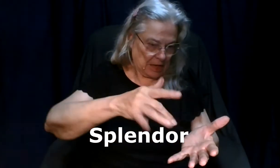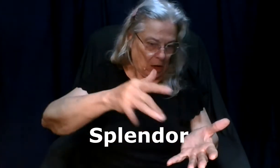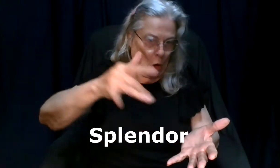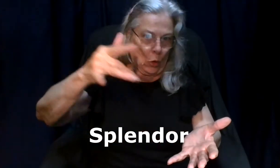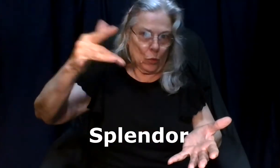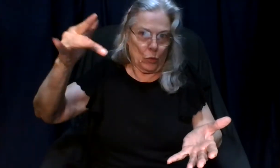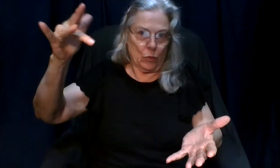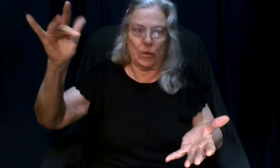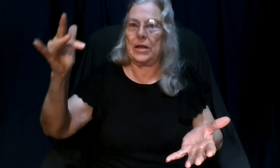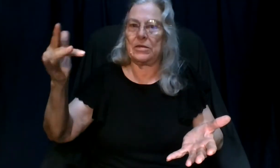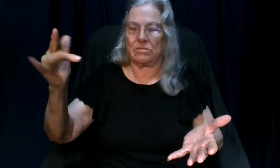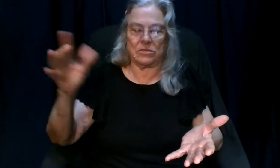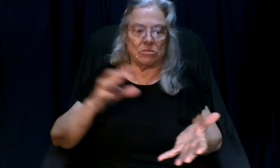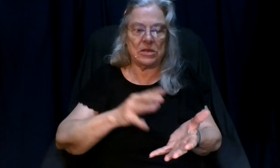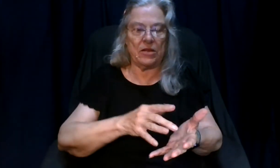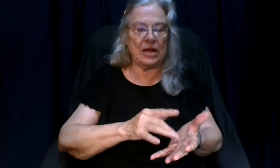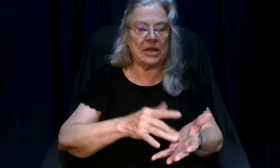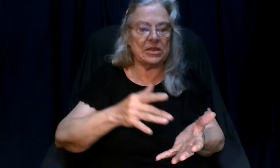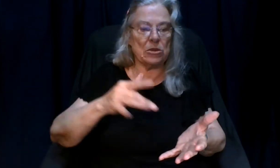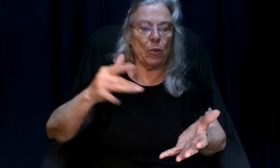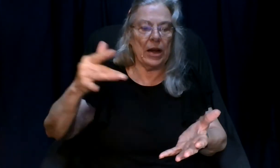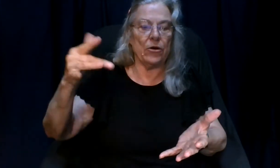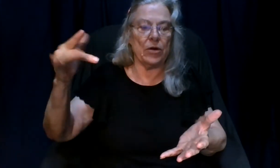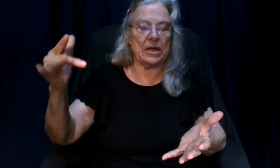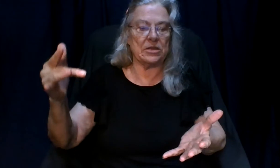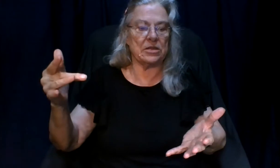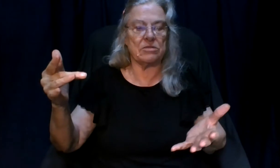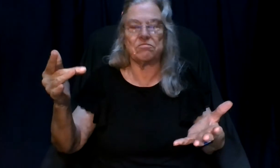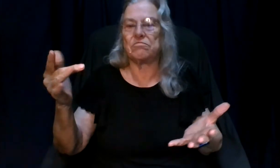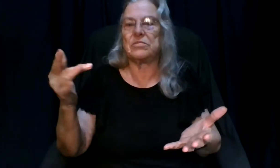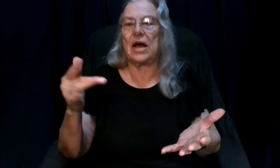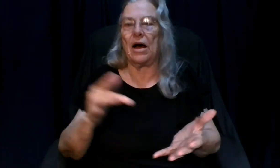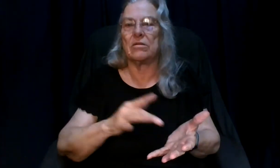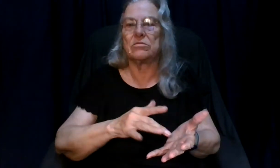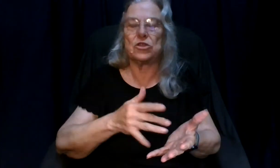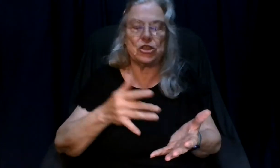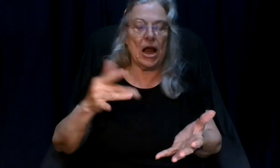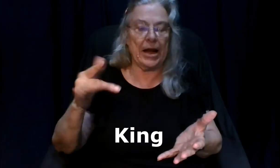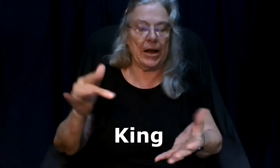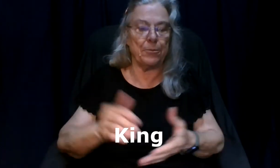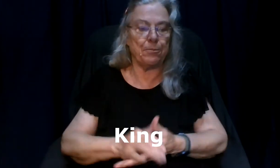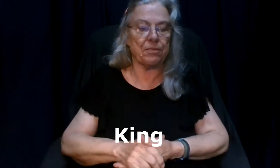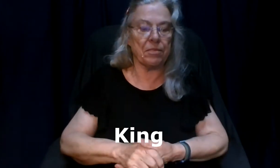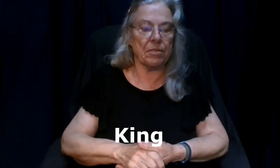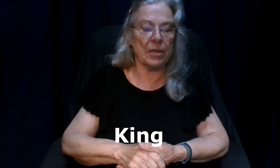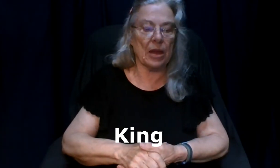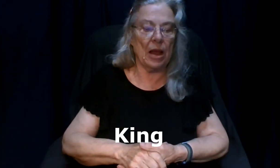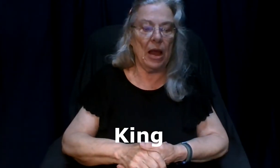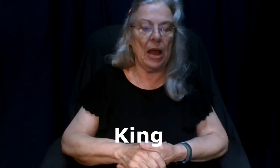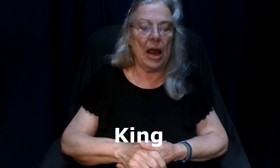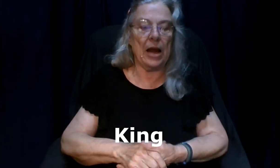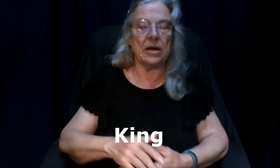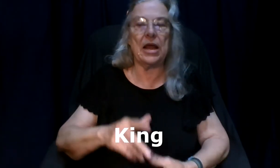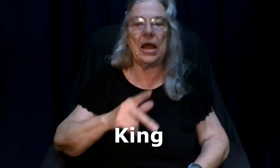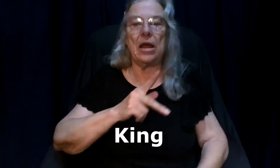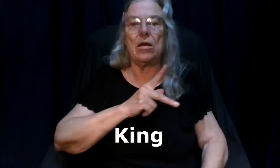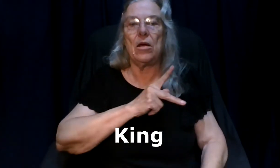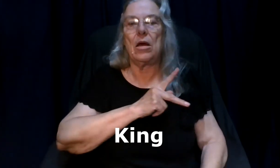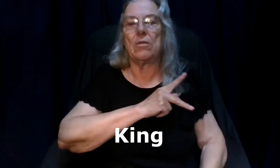oh it's the it's splendor it's uh shining and king by